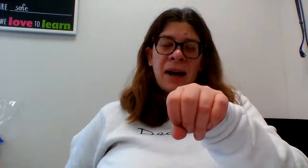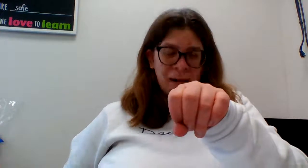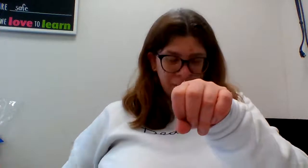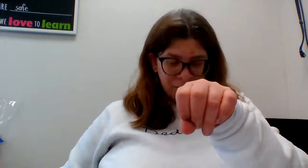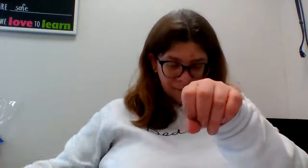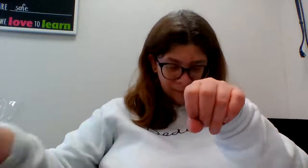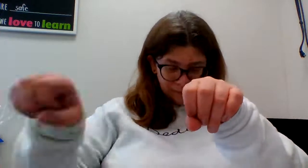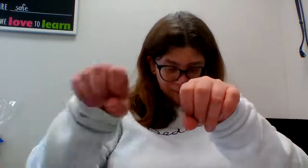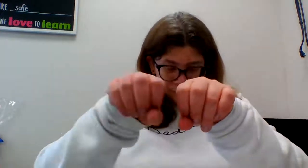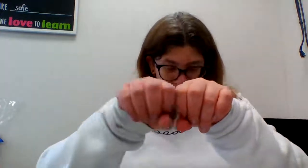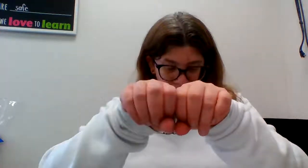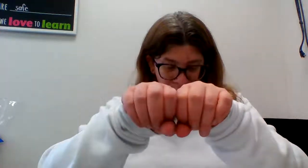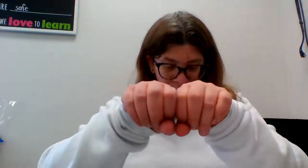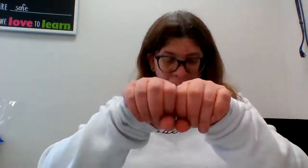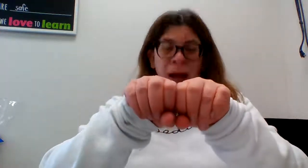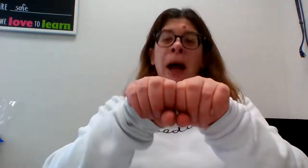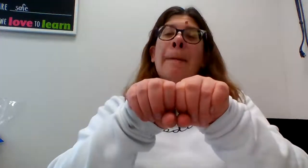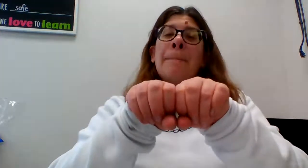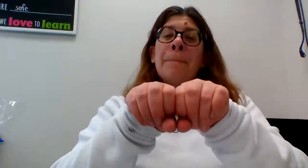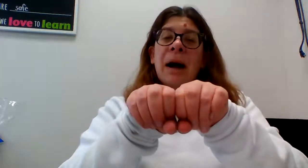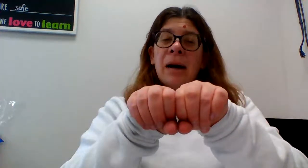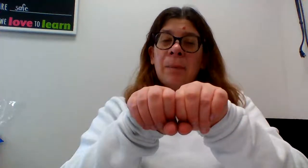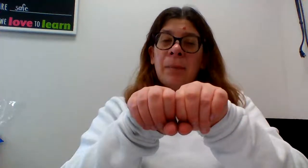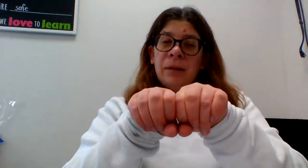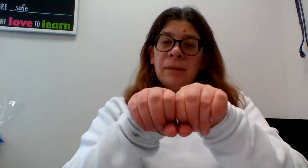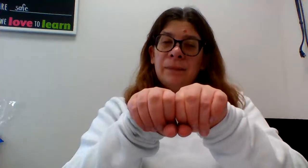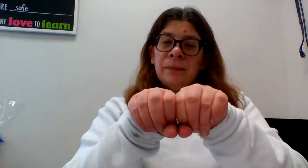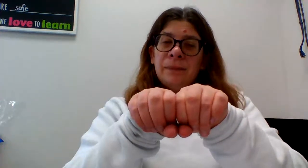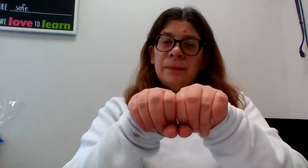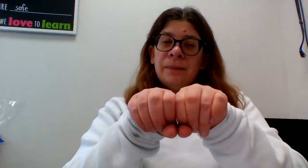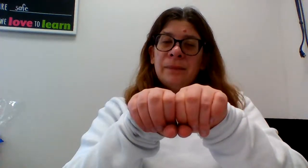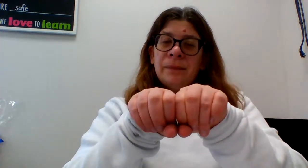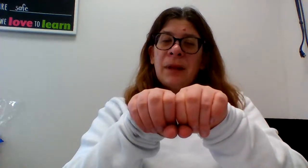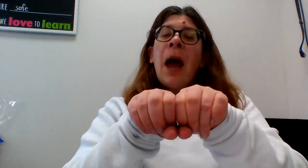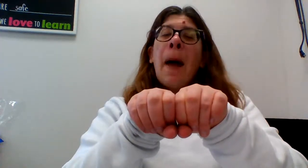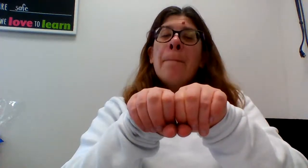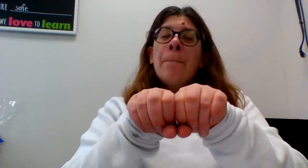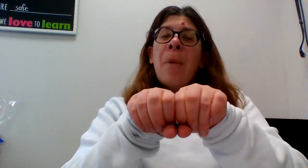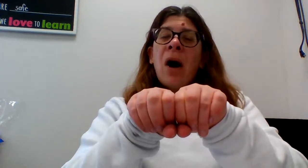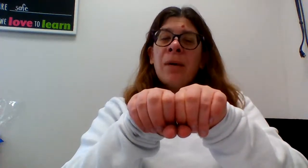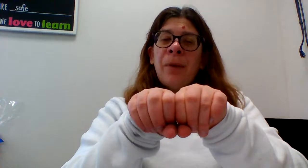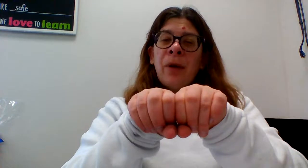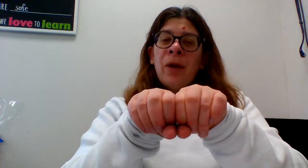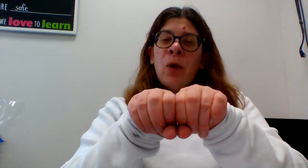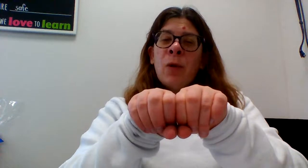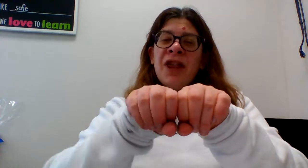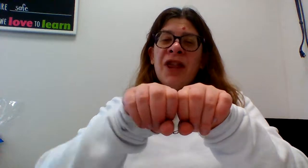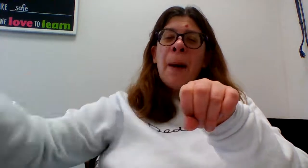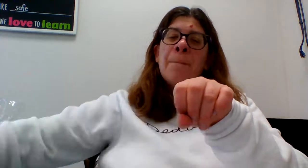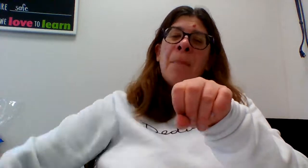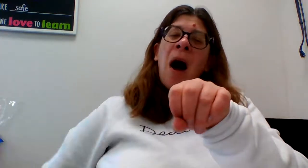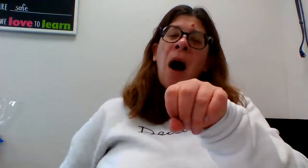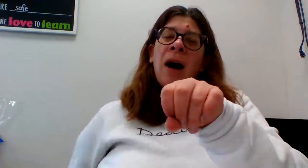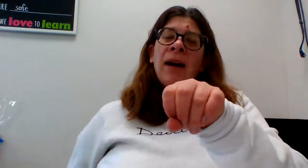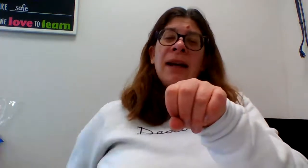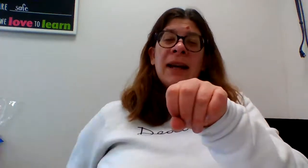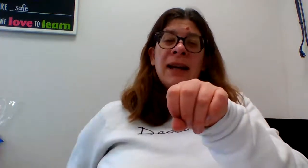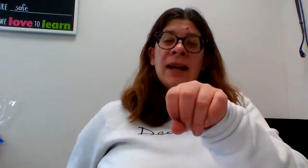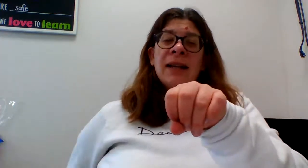marble marble without mar is